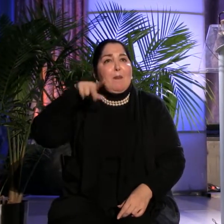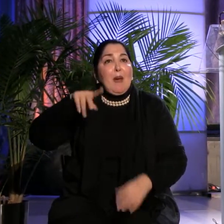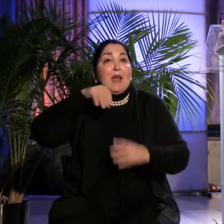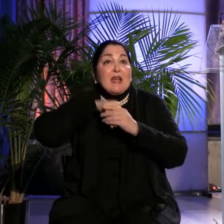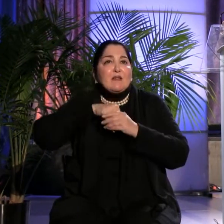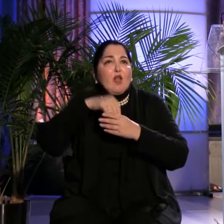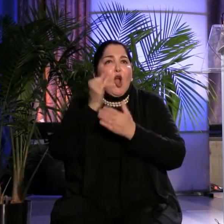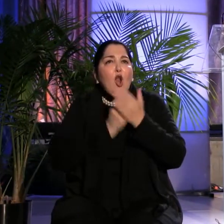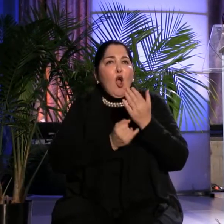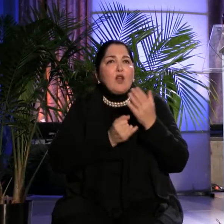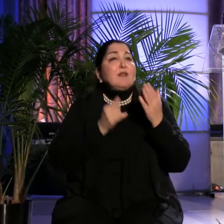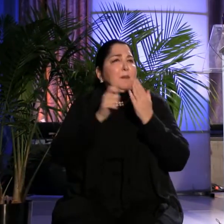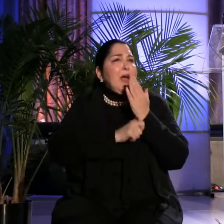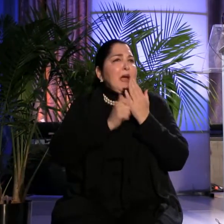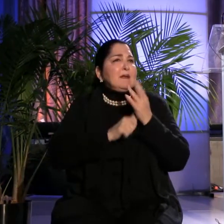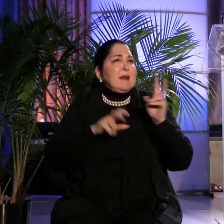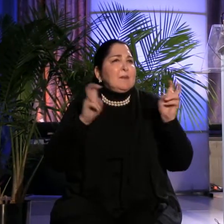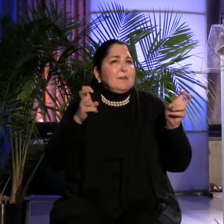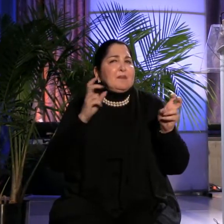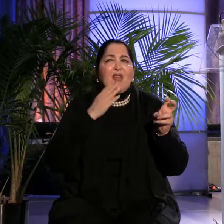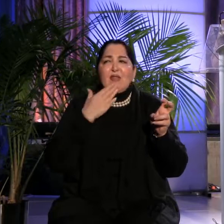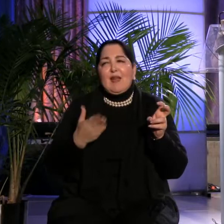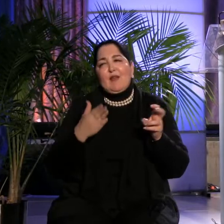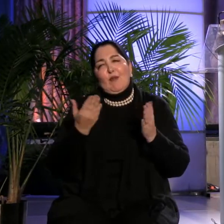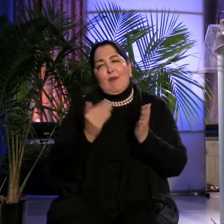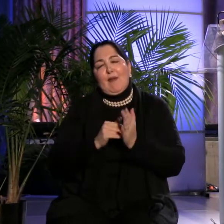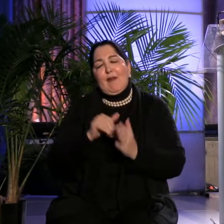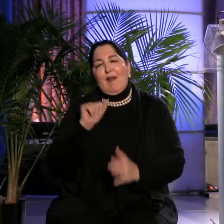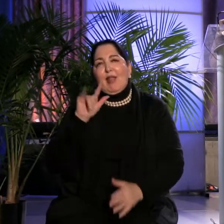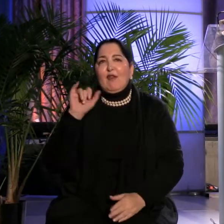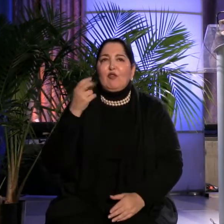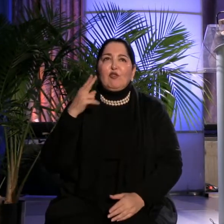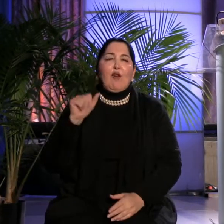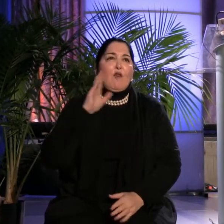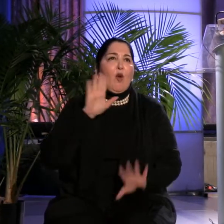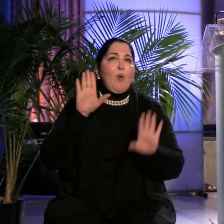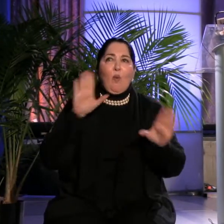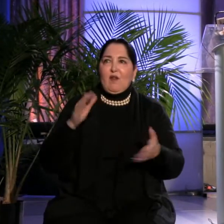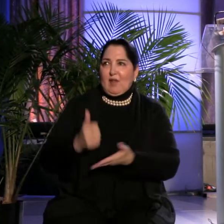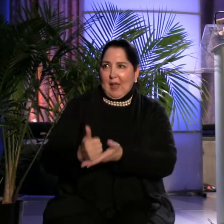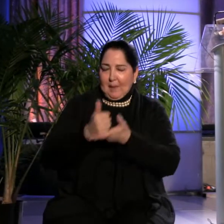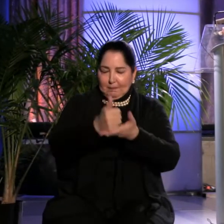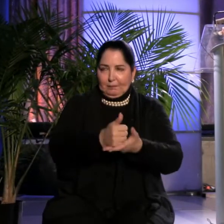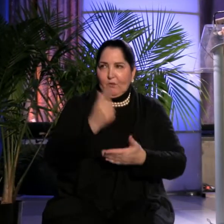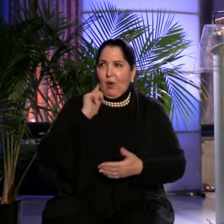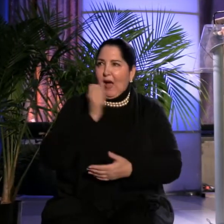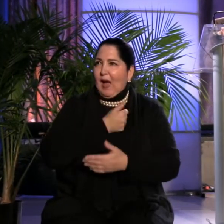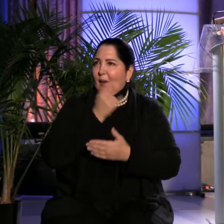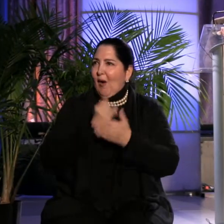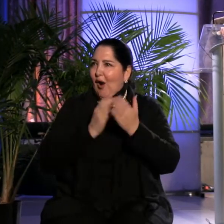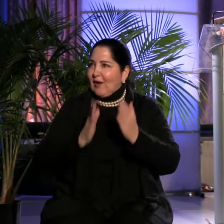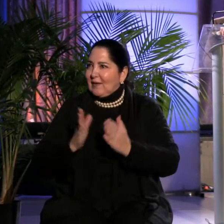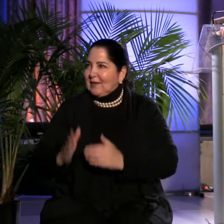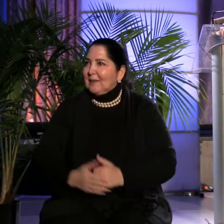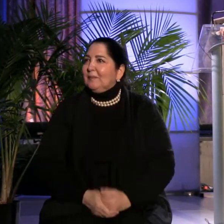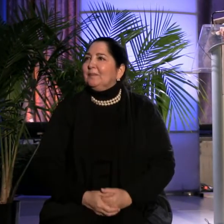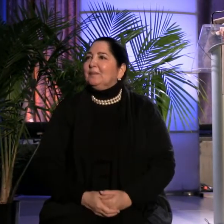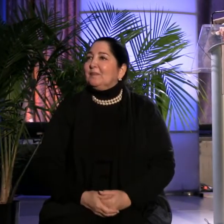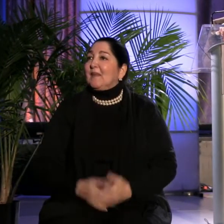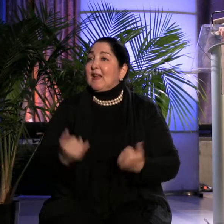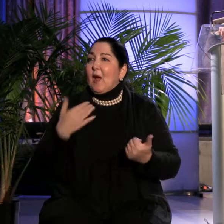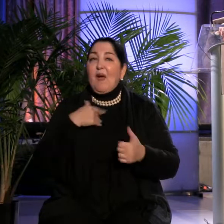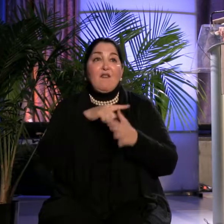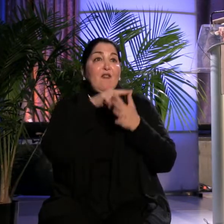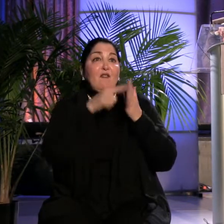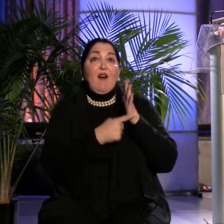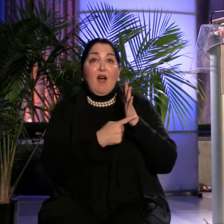Thank you again, Alicia, for your invaluable assistance. So, now we'll hear from each of our five speakers. If that's